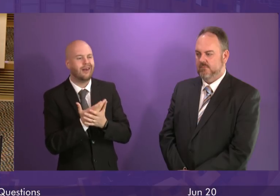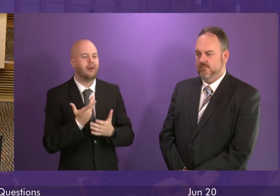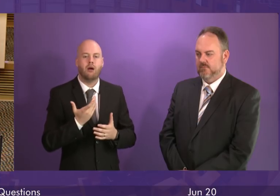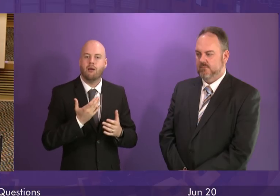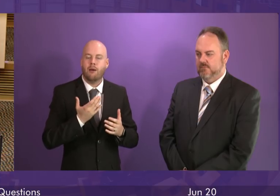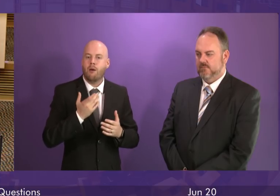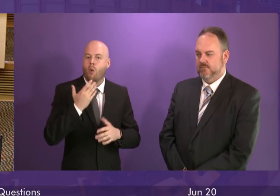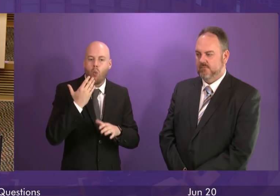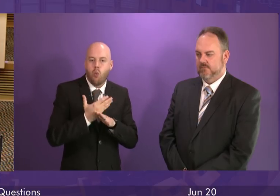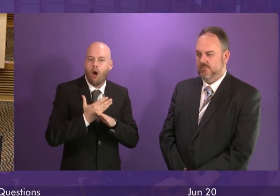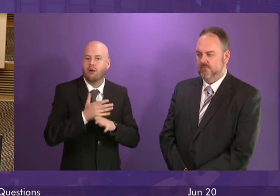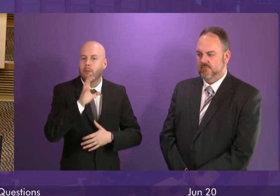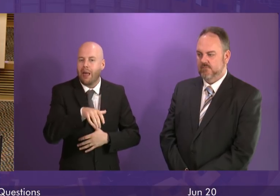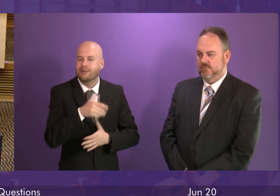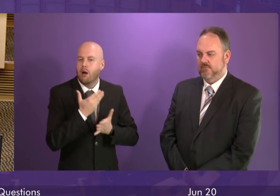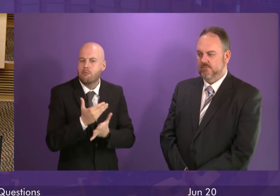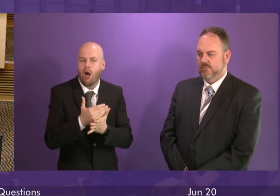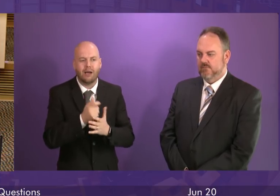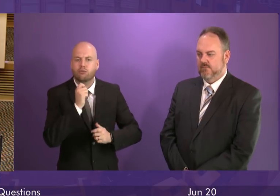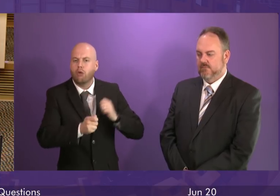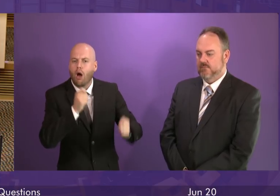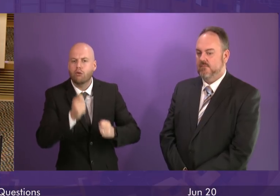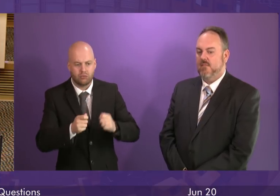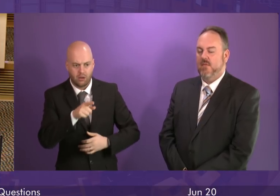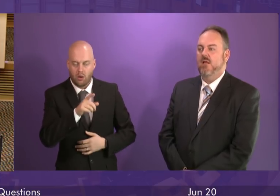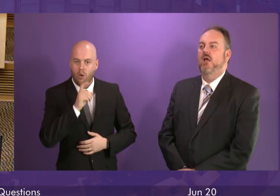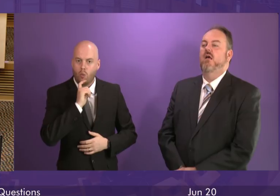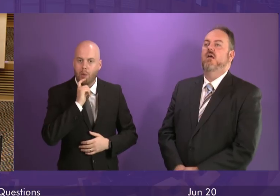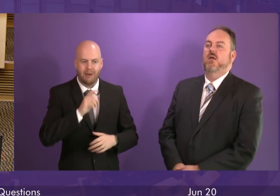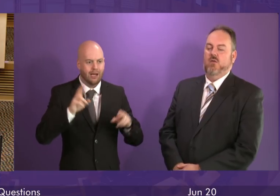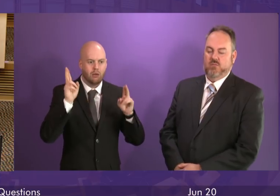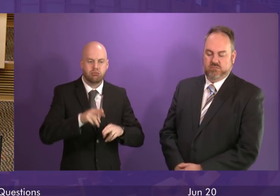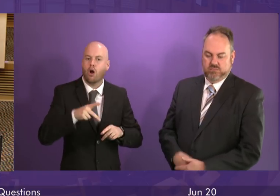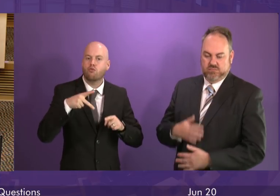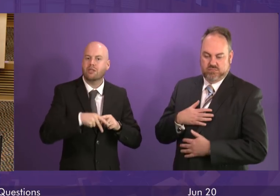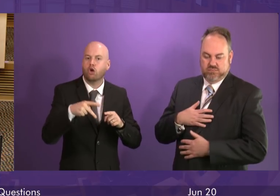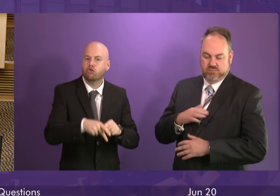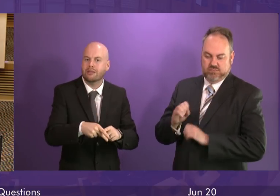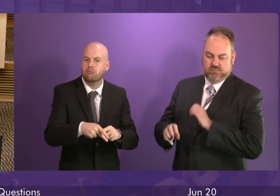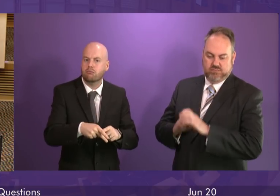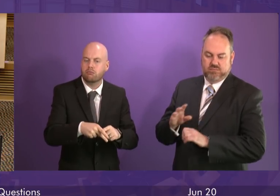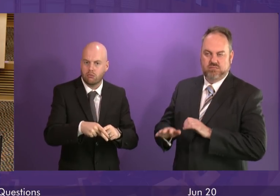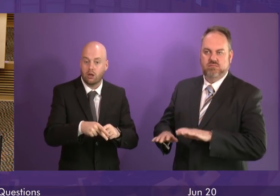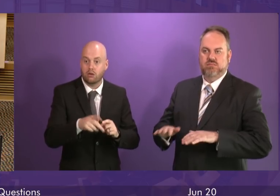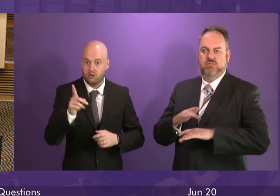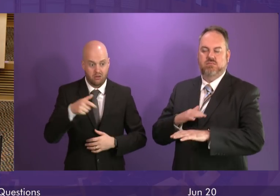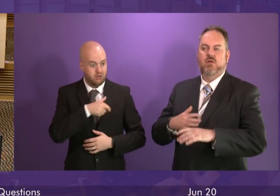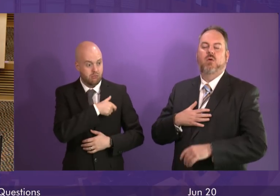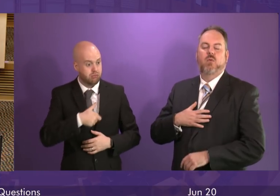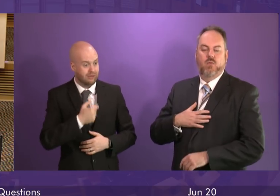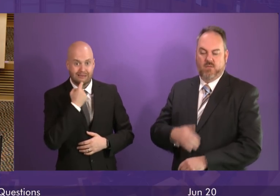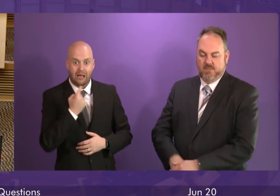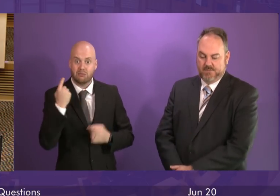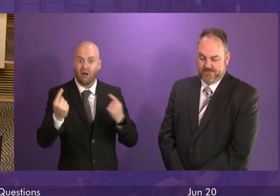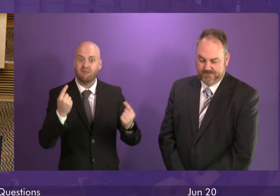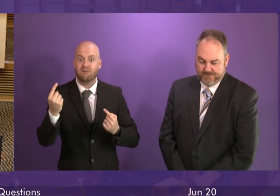parking levies have potential to make a significant emissions reduction contribution. It calls on the Scottish Government